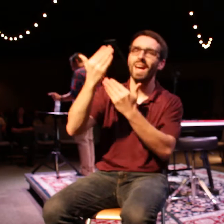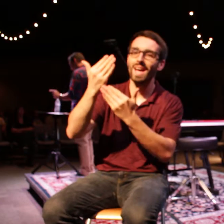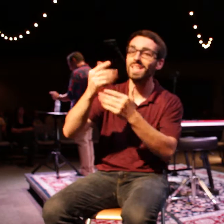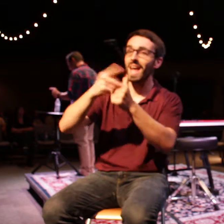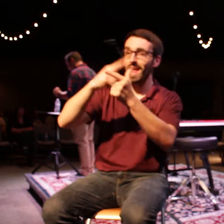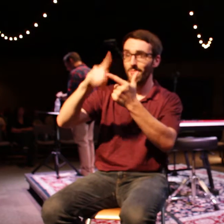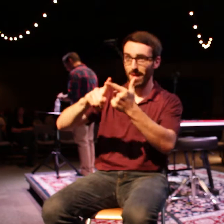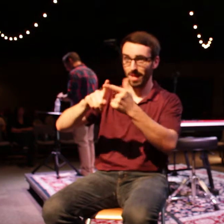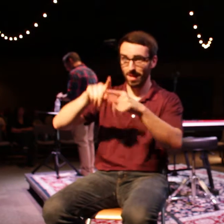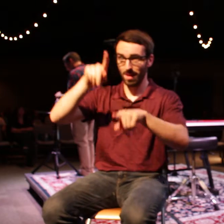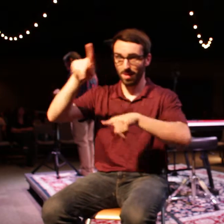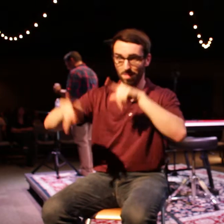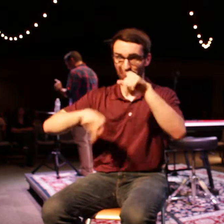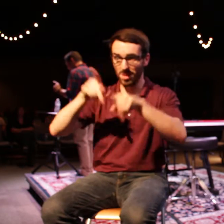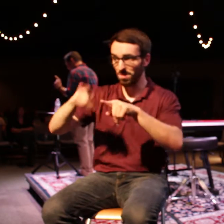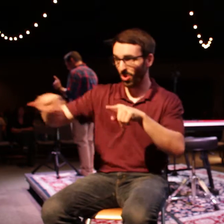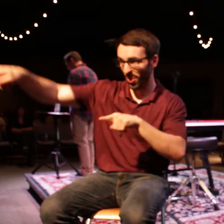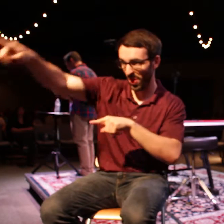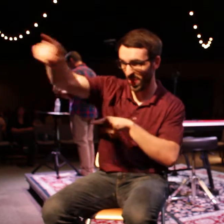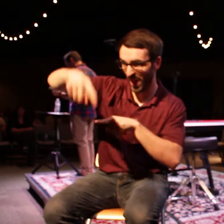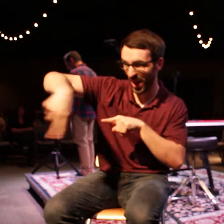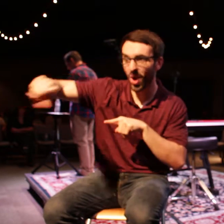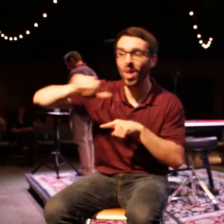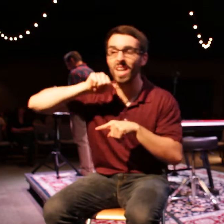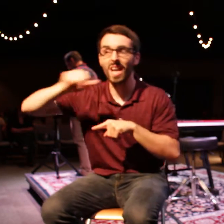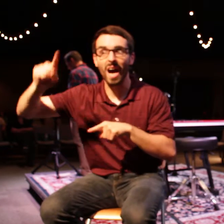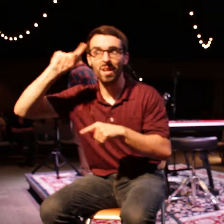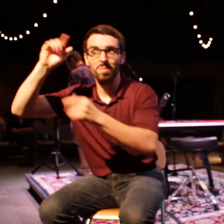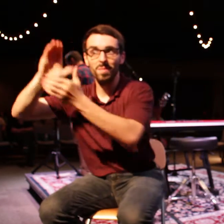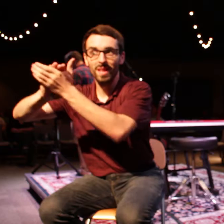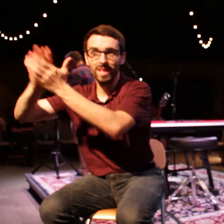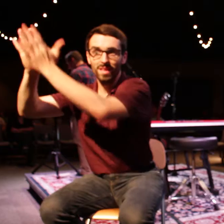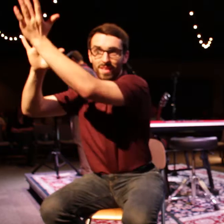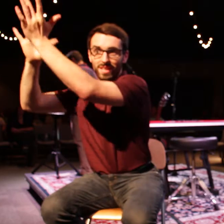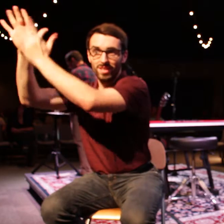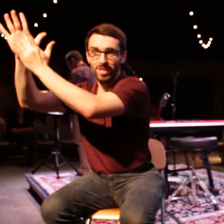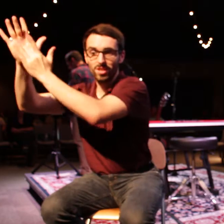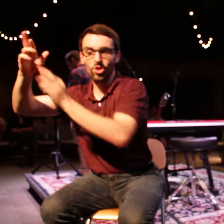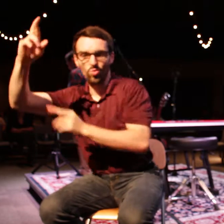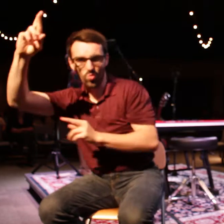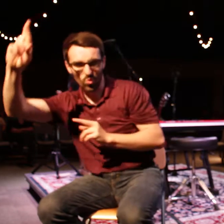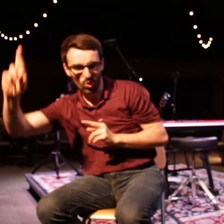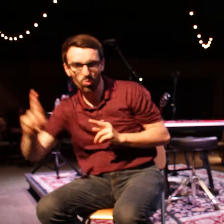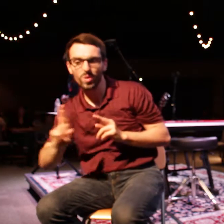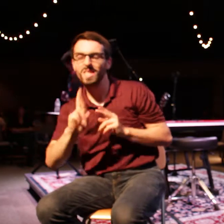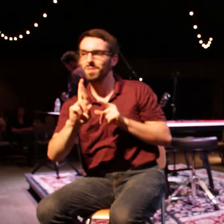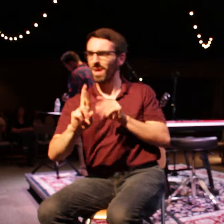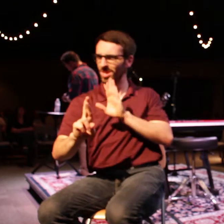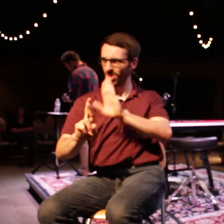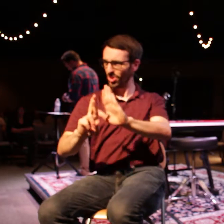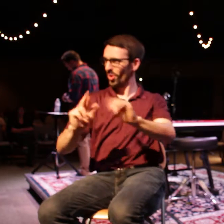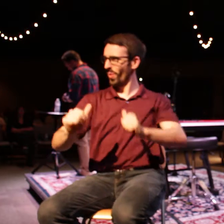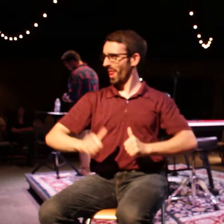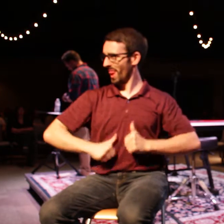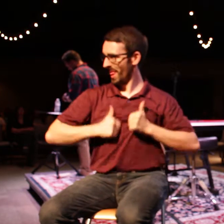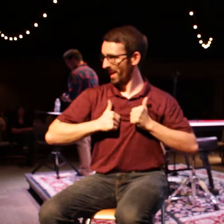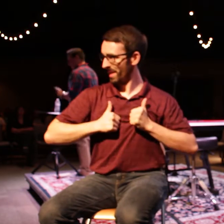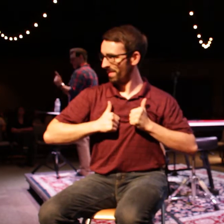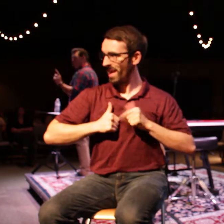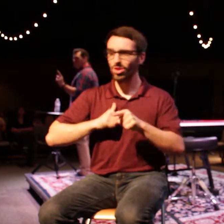are not believers will respect the way you live, and you will not need to depend on others. I'm going